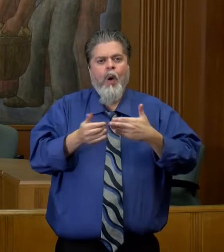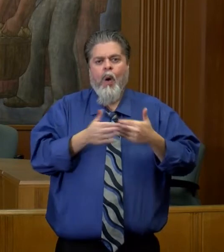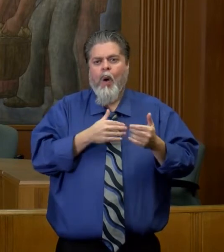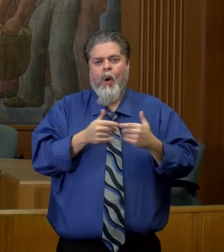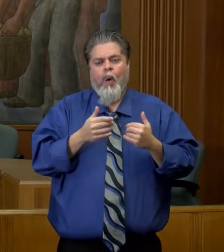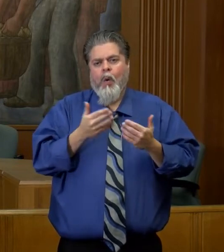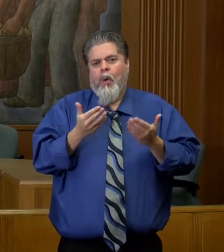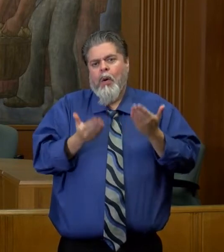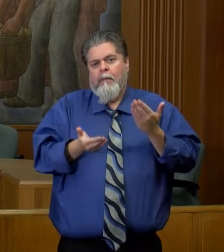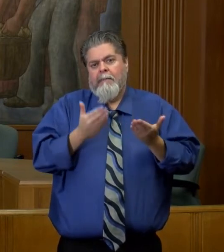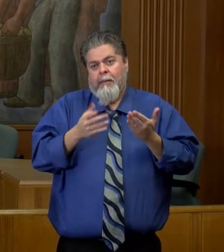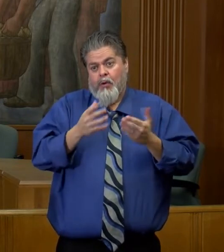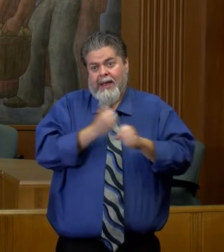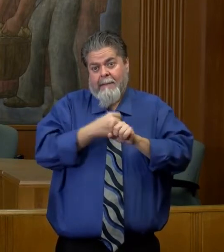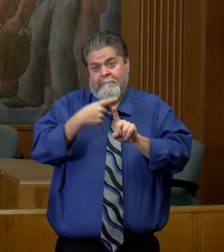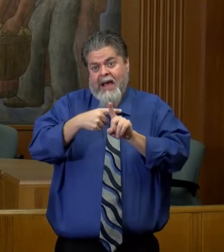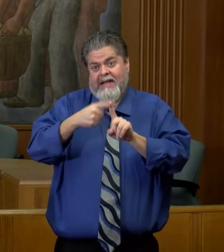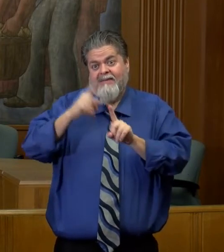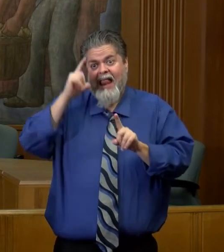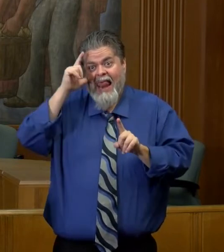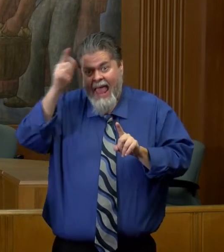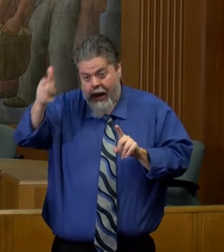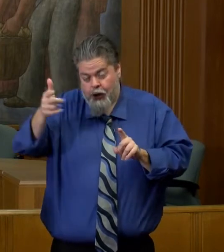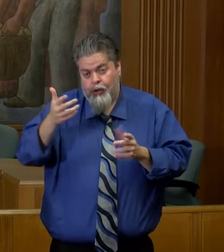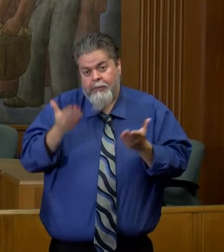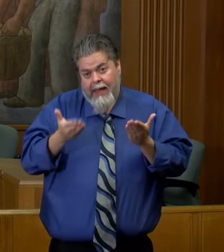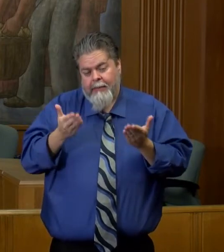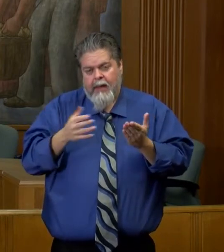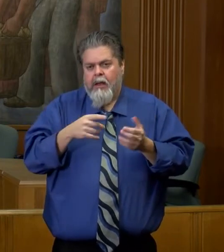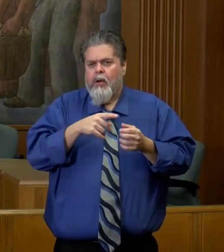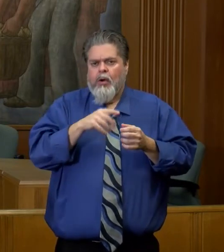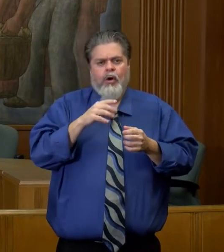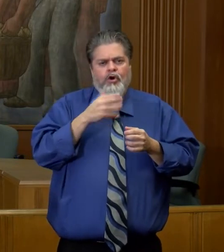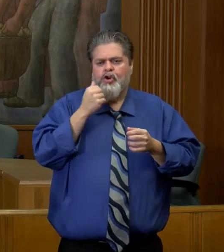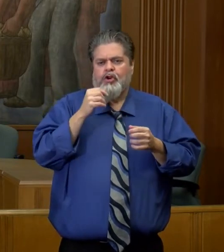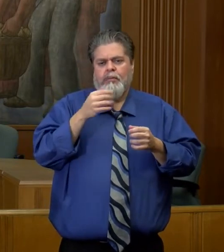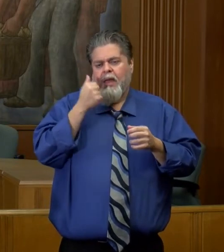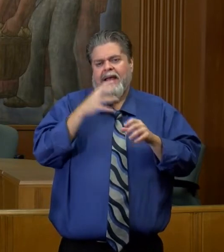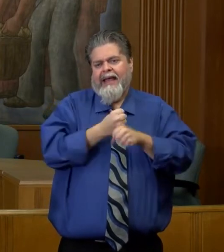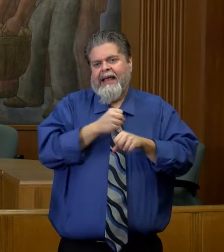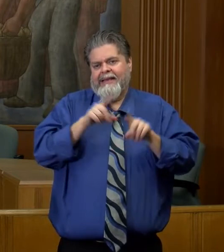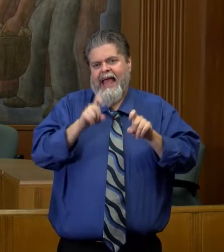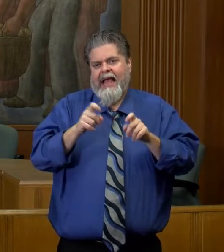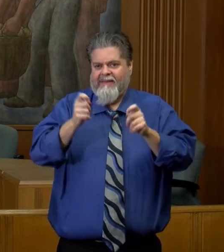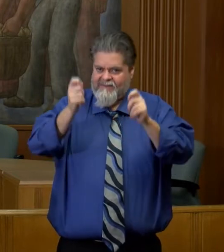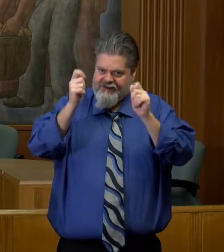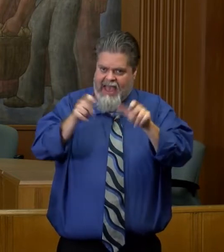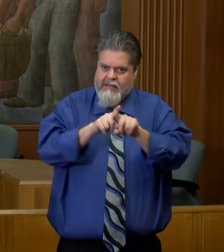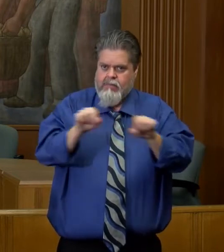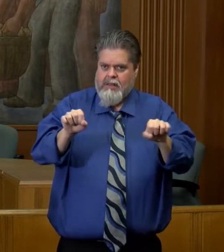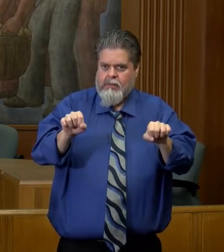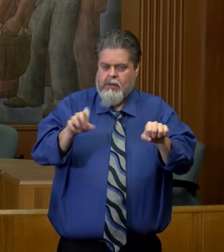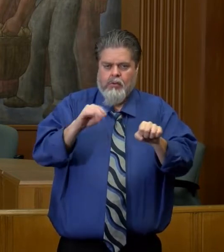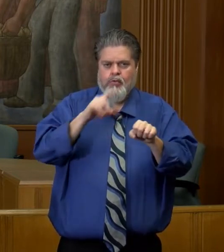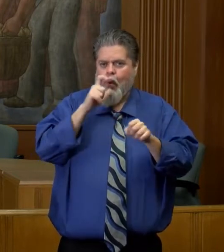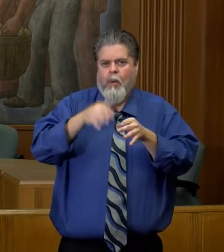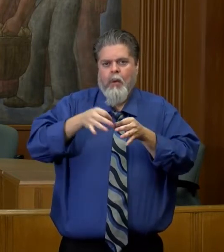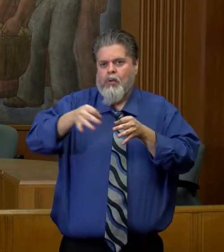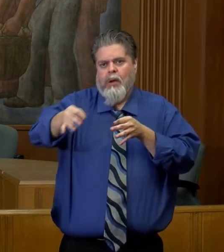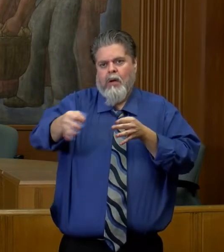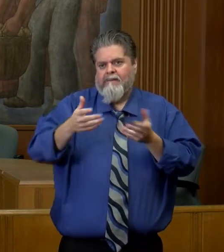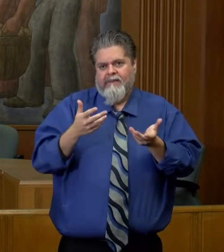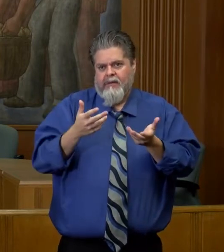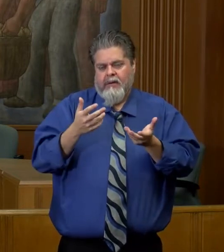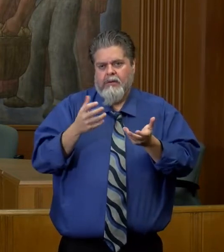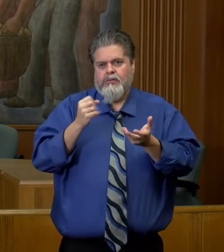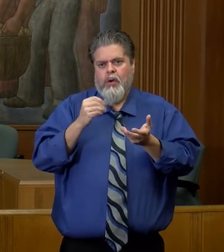be more likely that you test positive later on, we do want to get you tested just as soon as possible. So we are not having you wait. We're getting you tested just as soon as we can so